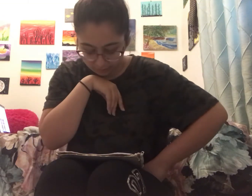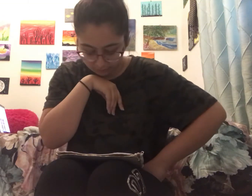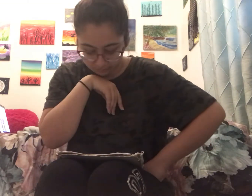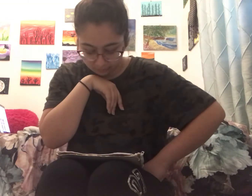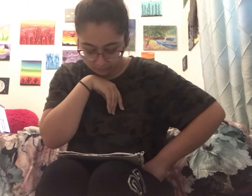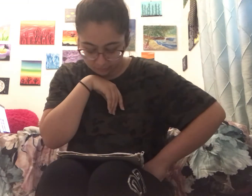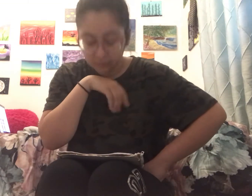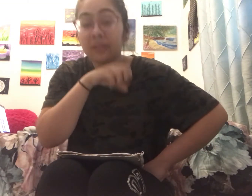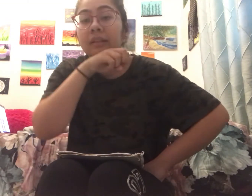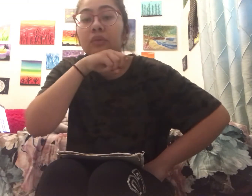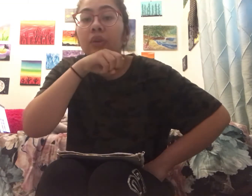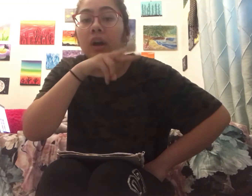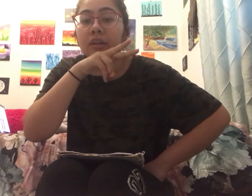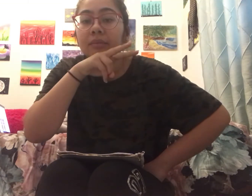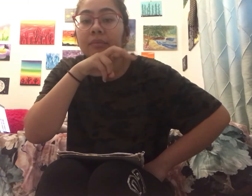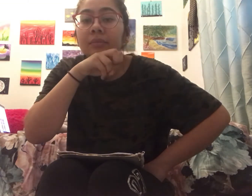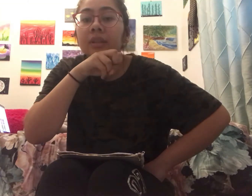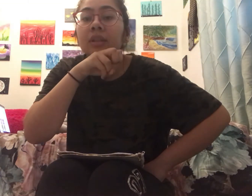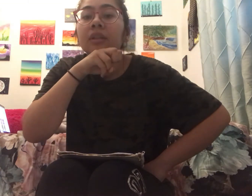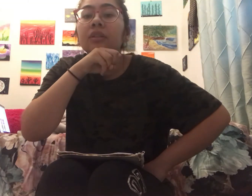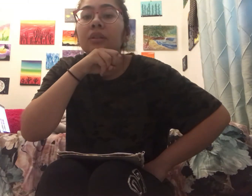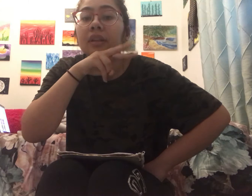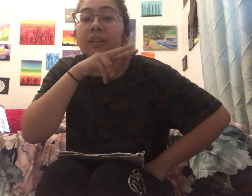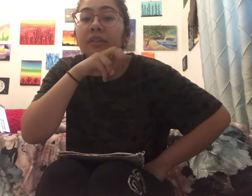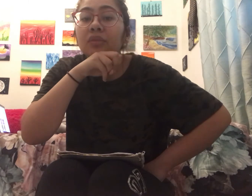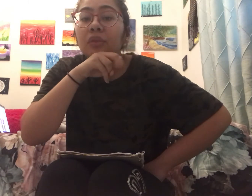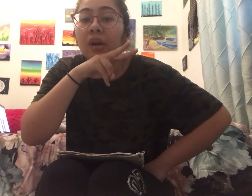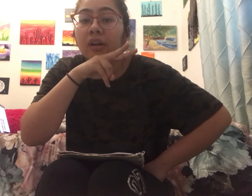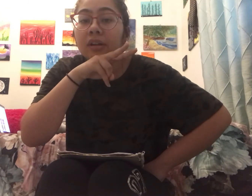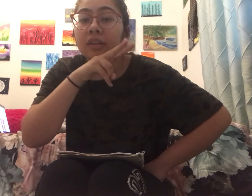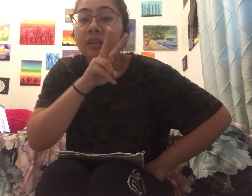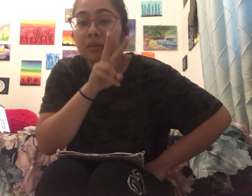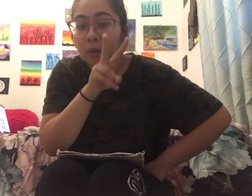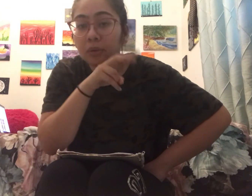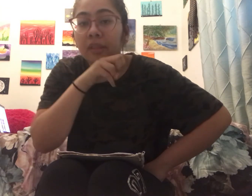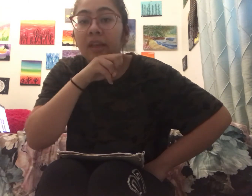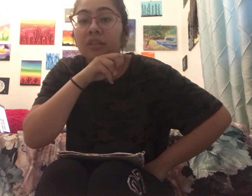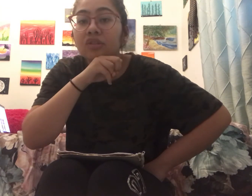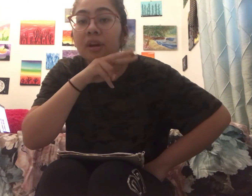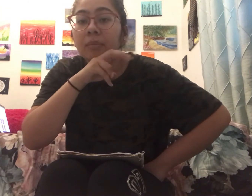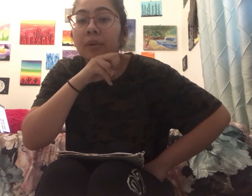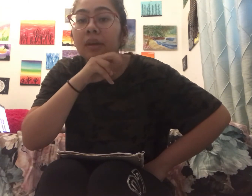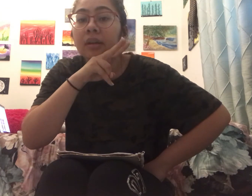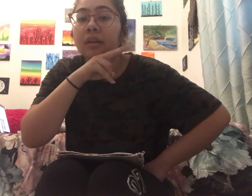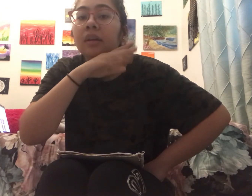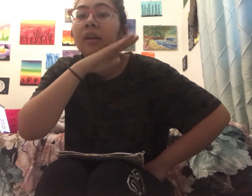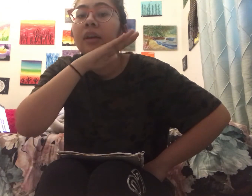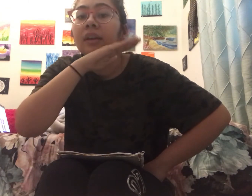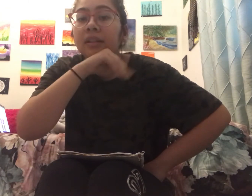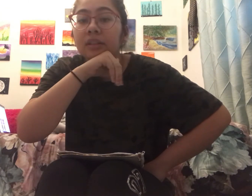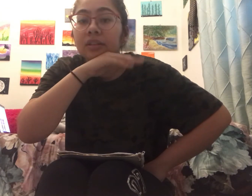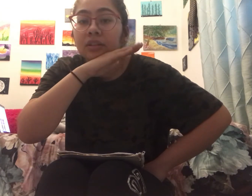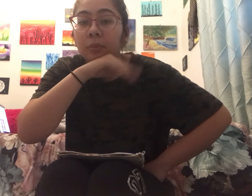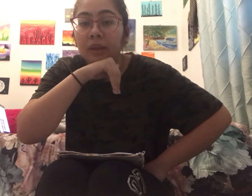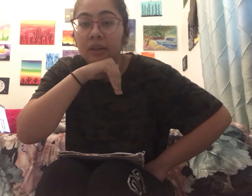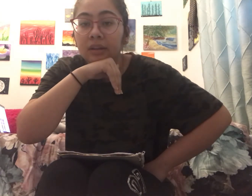it's frog so this is frog because it's both legs jumping and this is pig